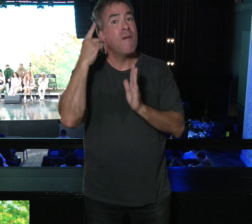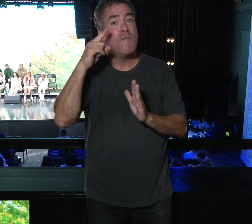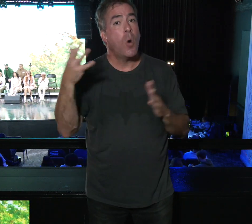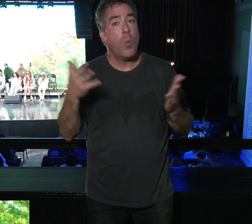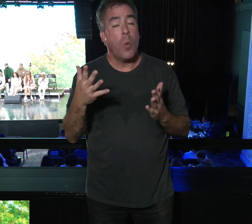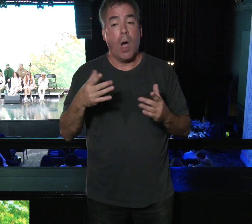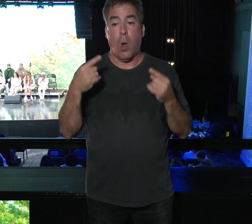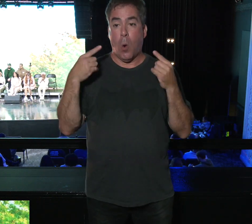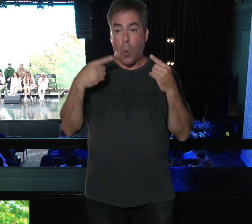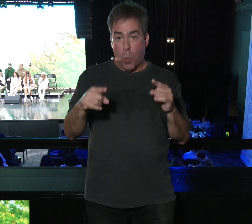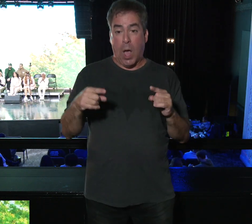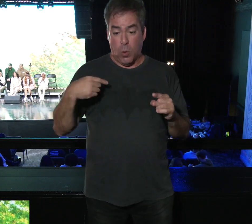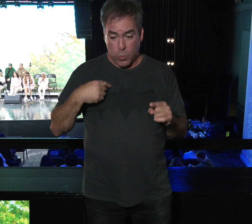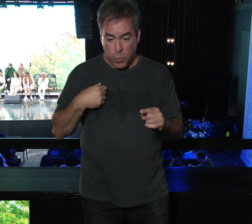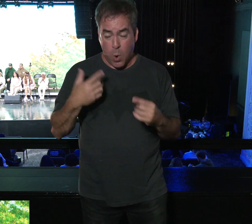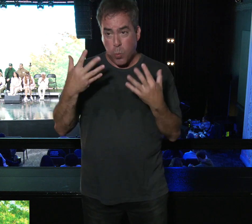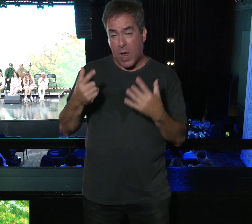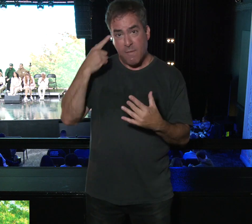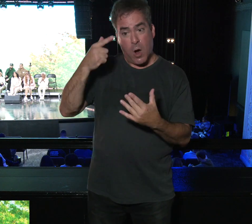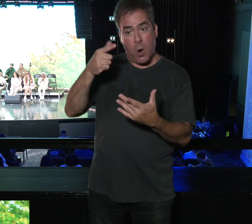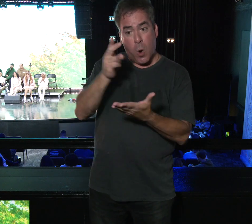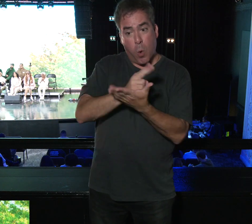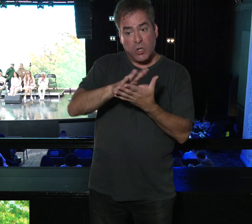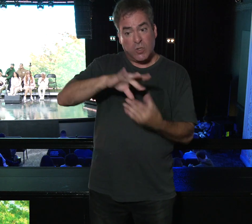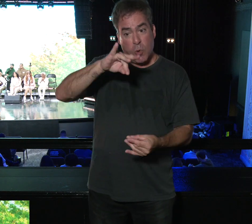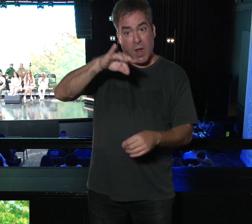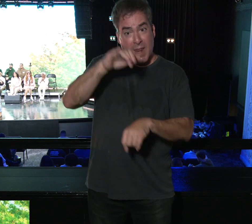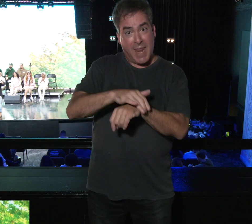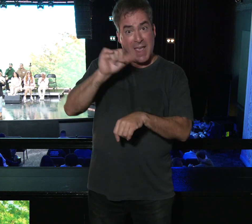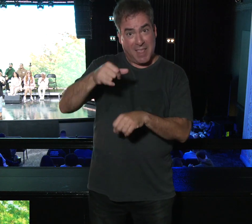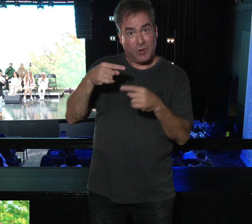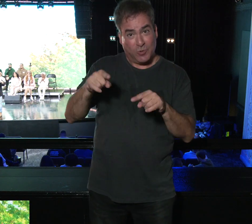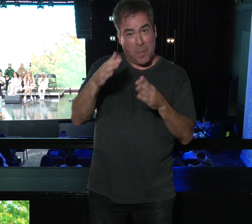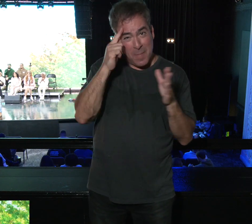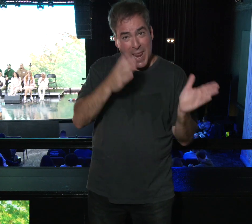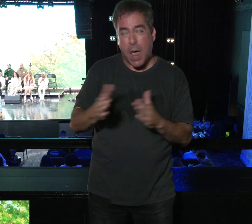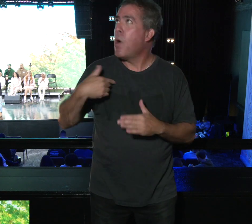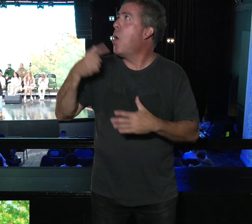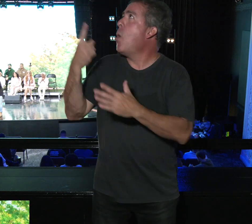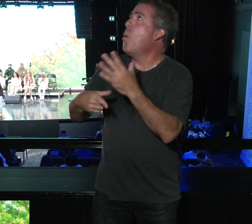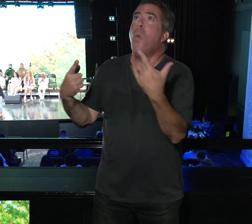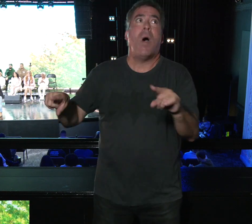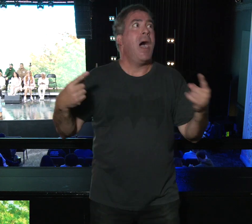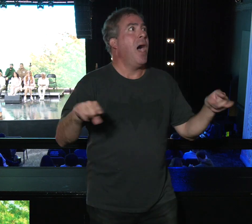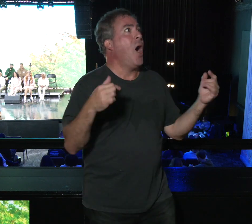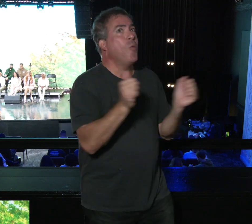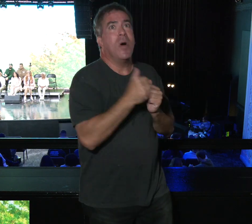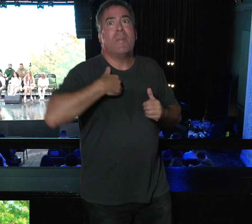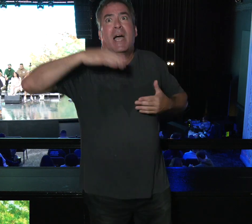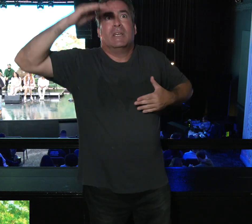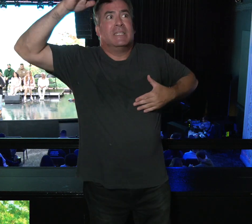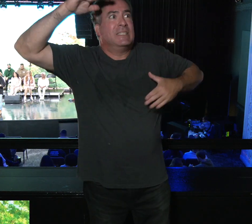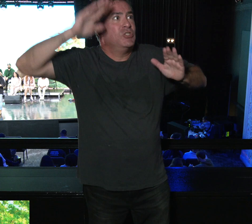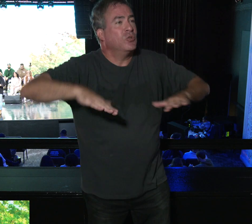as we're sitting in Holy Spirit nights, we're going to look next to us and be like, what in the world is happening right now with my kids?